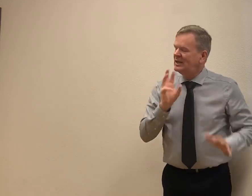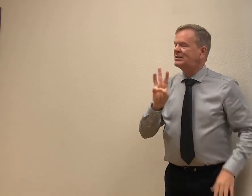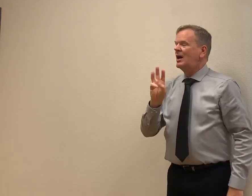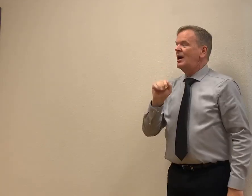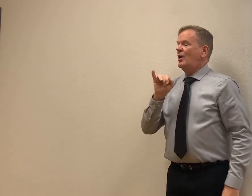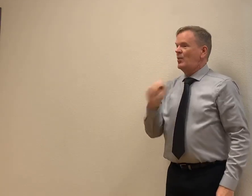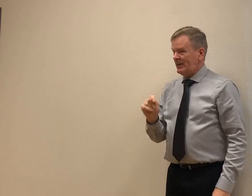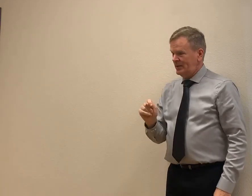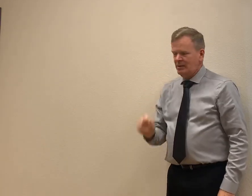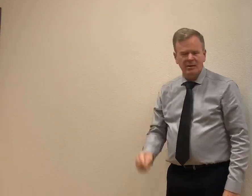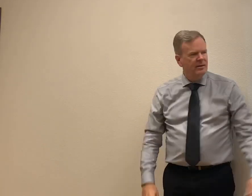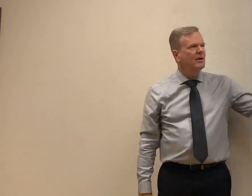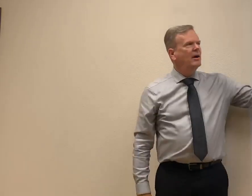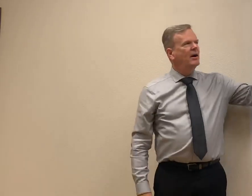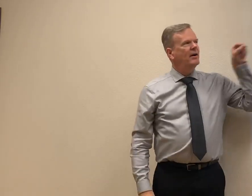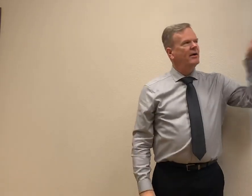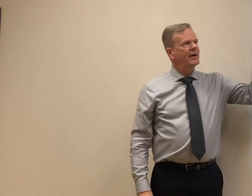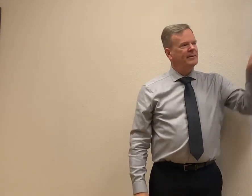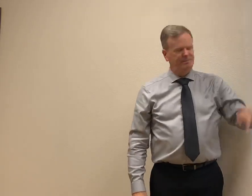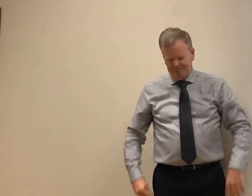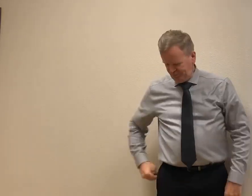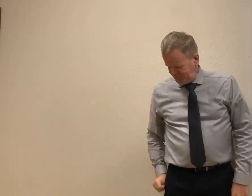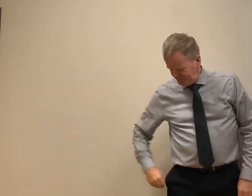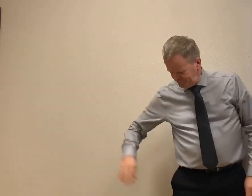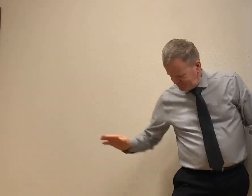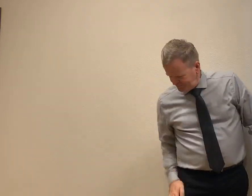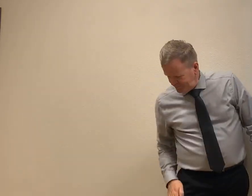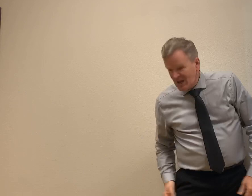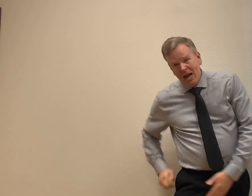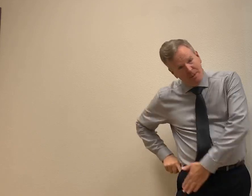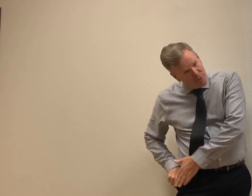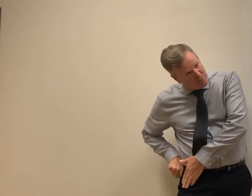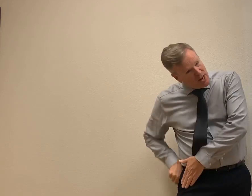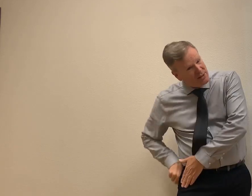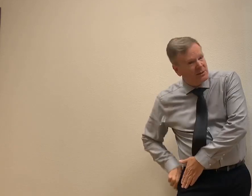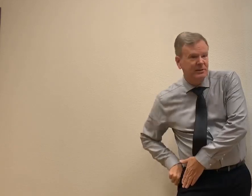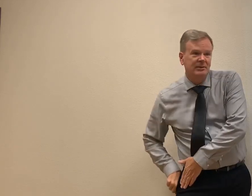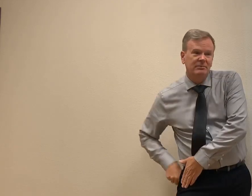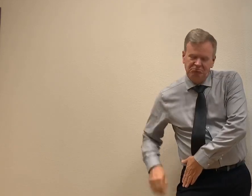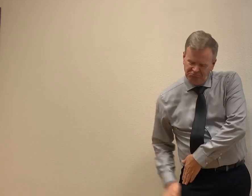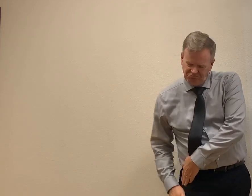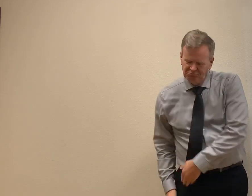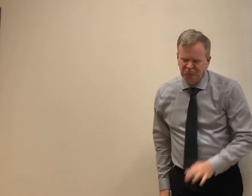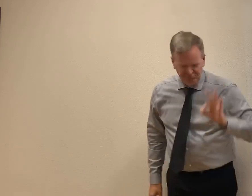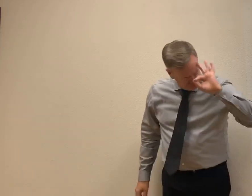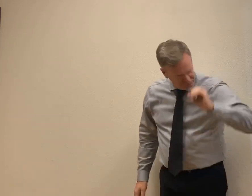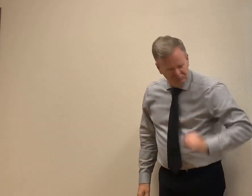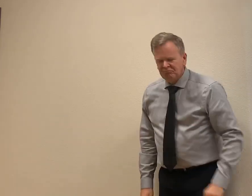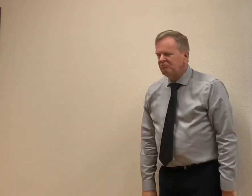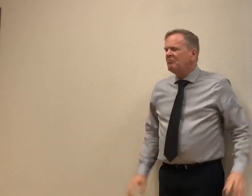Four letters. The pastor says, wait. The person says, okay. He keeps it. He says, well, I'm going to wait.